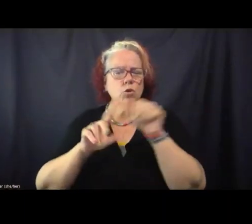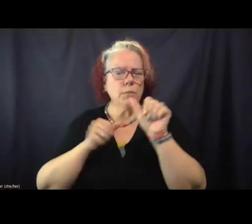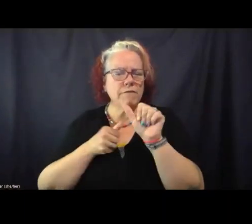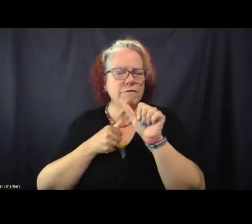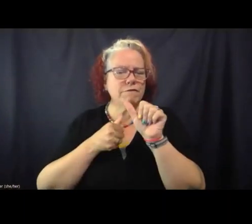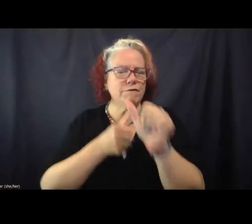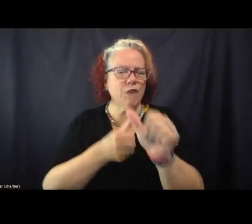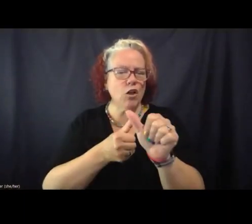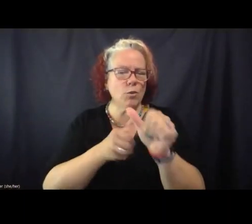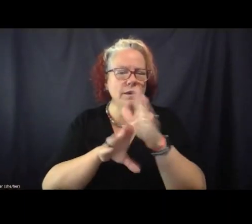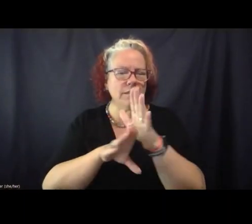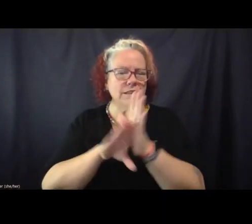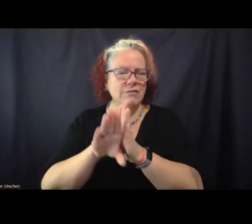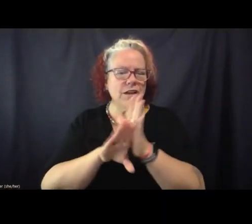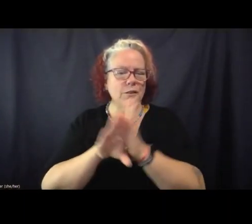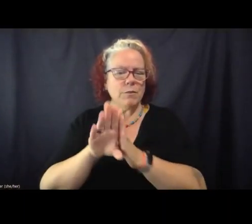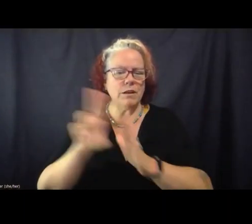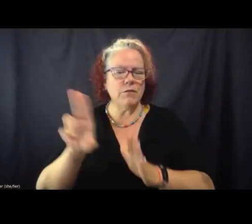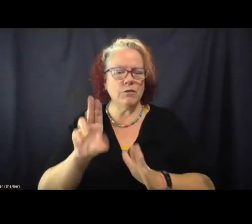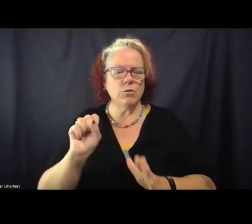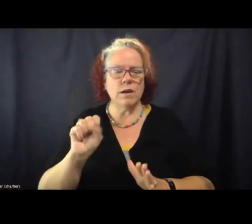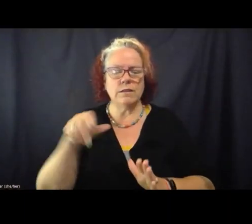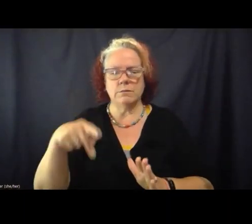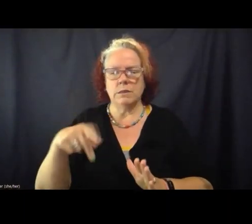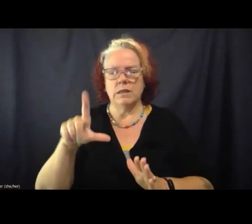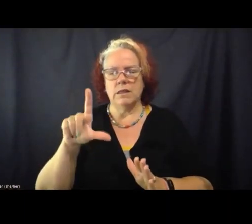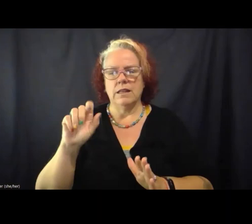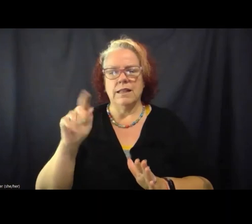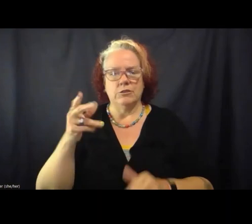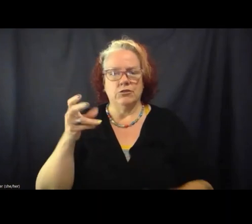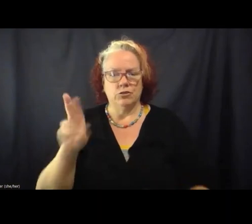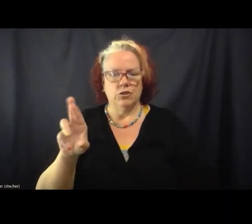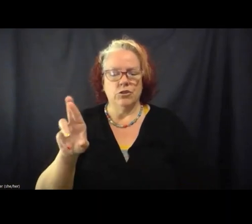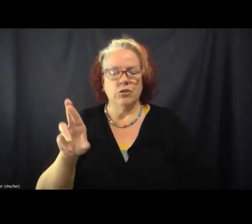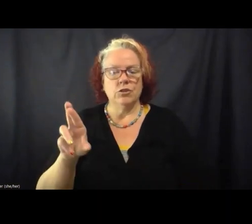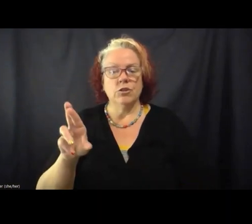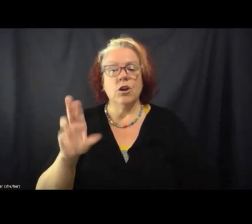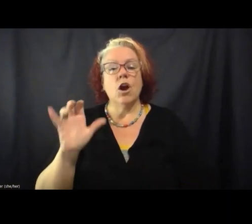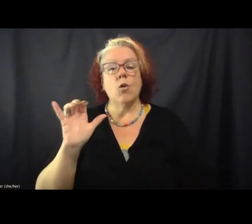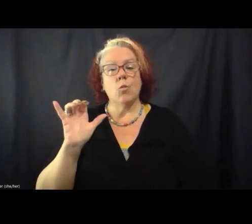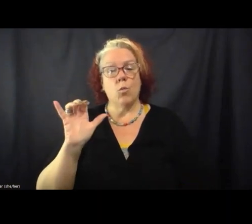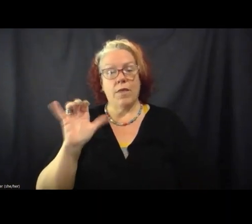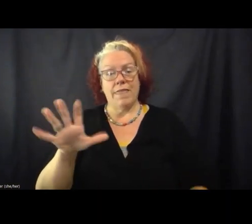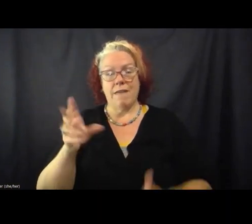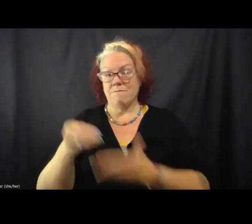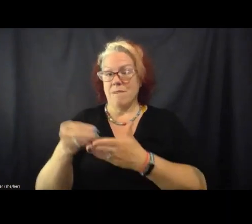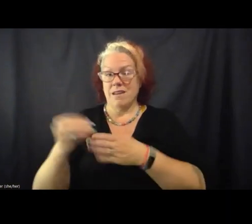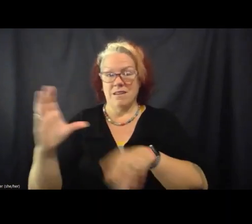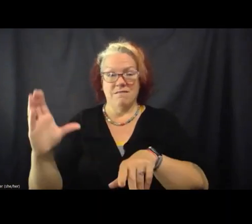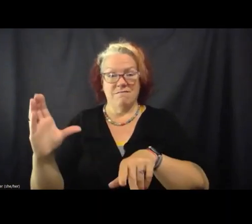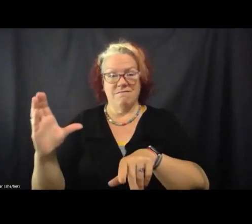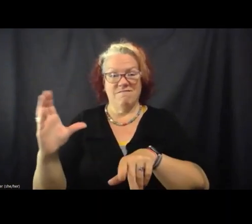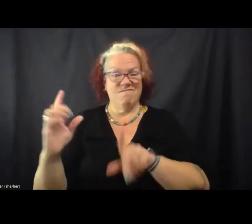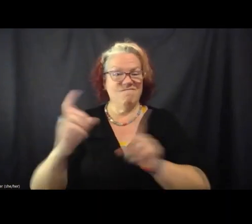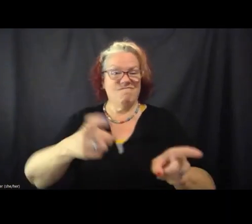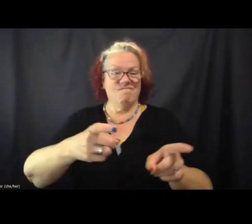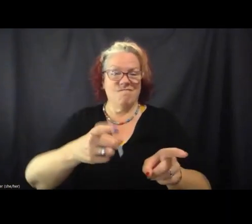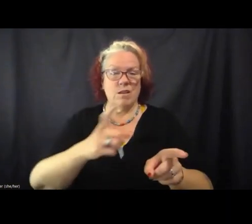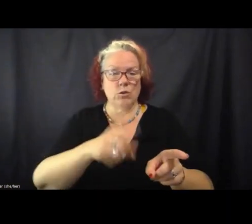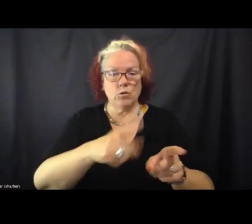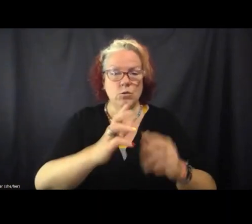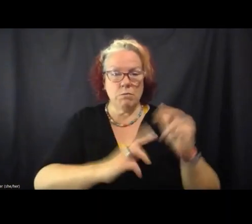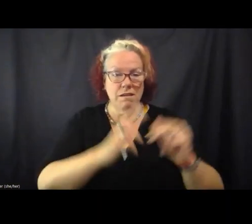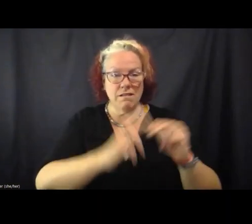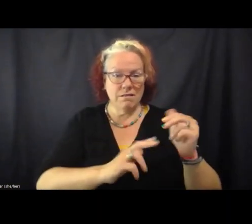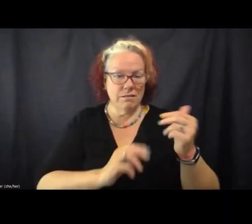of development of the USP Letcher. And when it was, when that allocation of $444 million arrived,